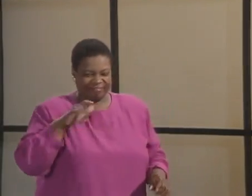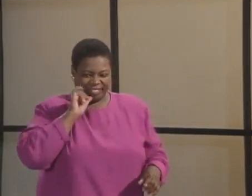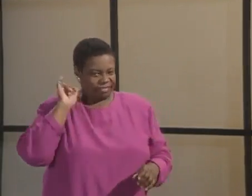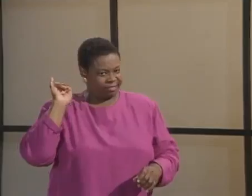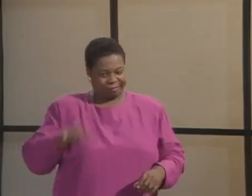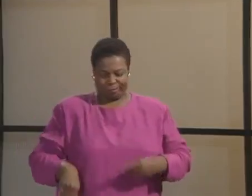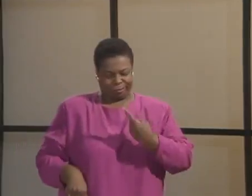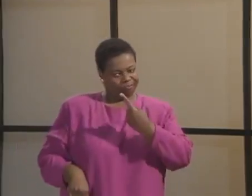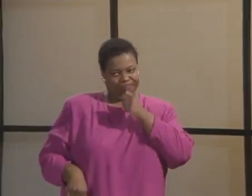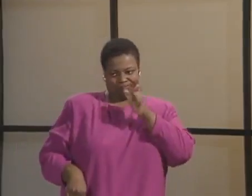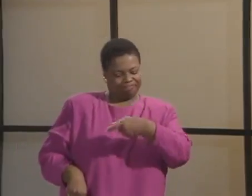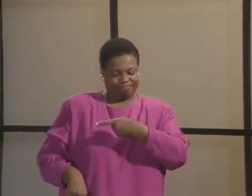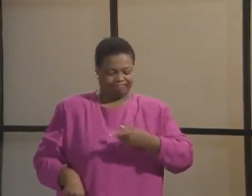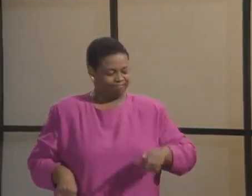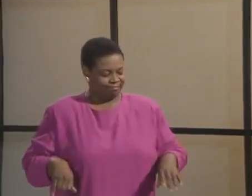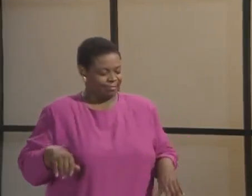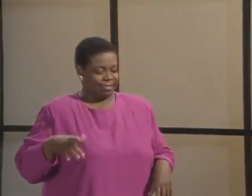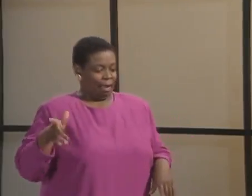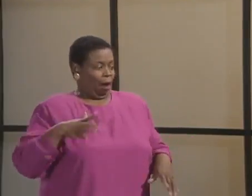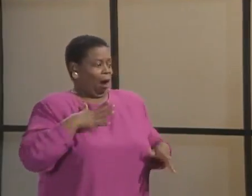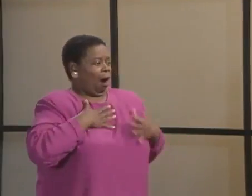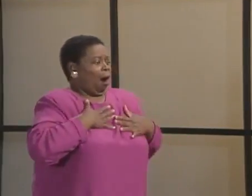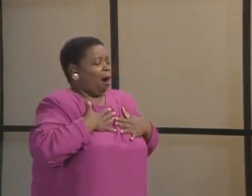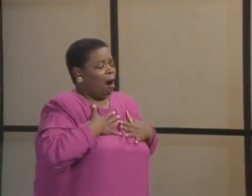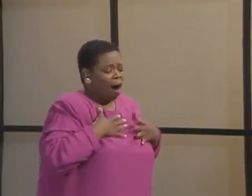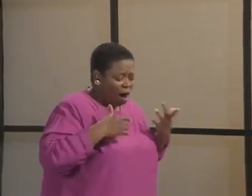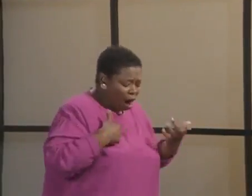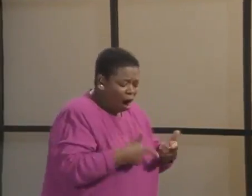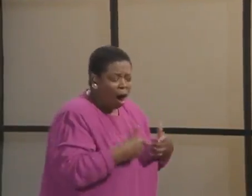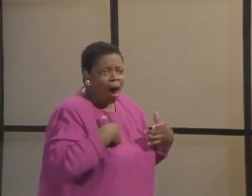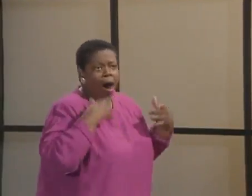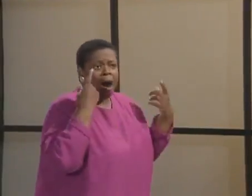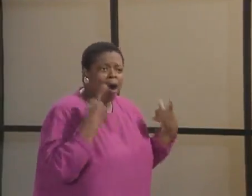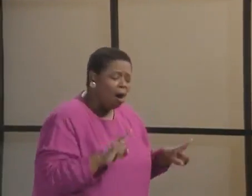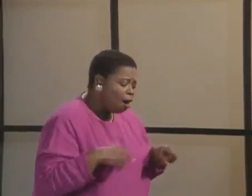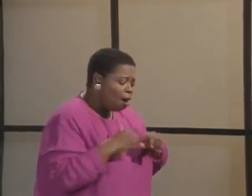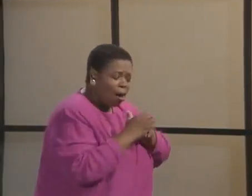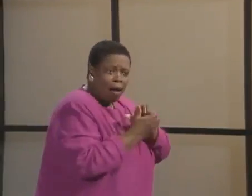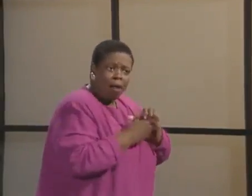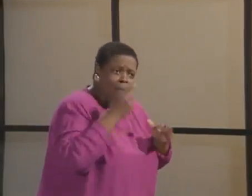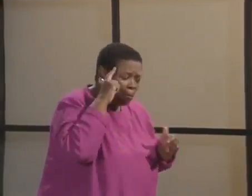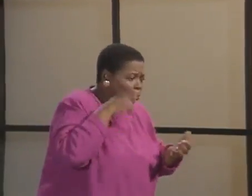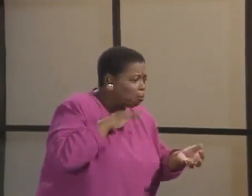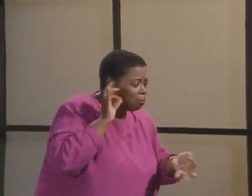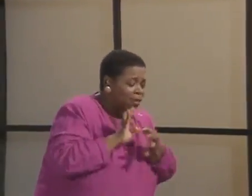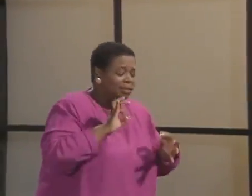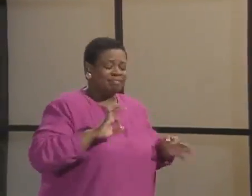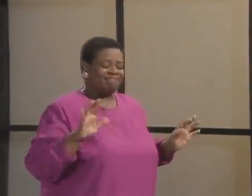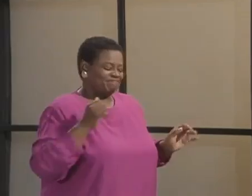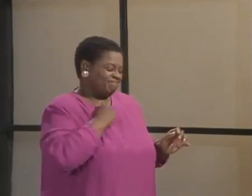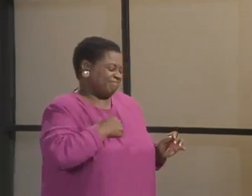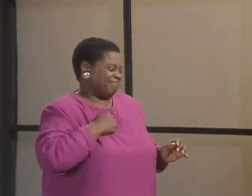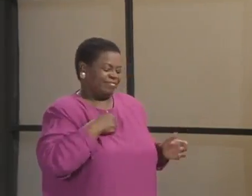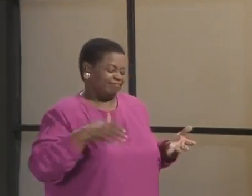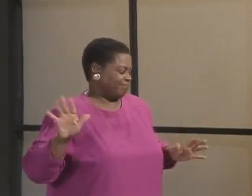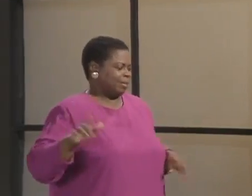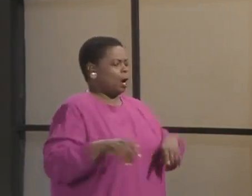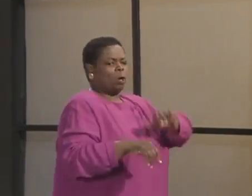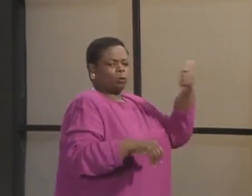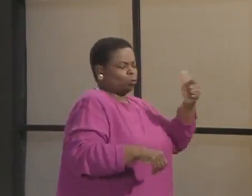No, I'm sorry. You're not the one. It's not you. She was heartbroken. She said, But the shoe was a perfect fit. He said, No, I'm sorry.